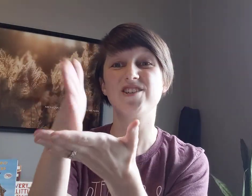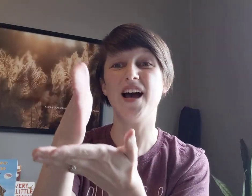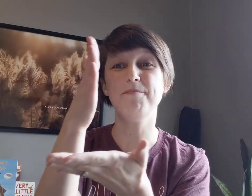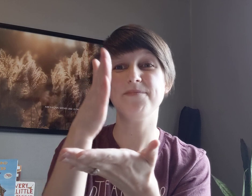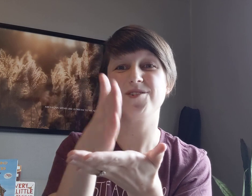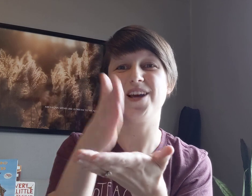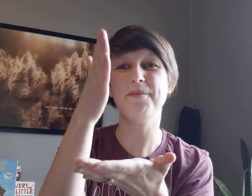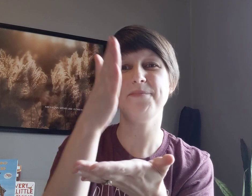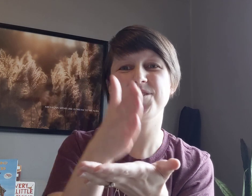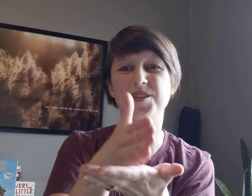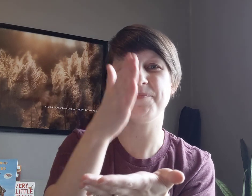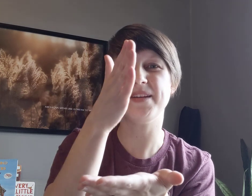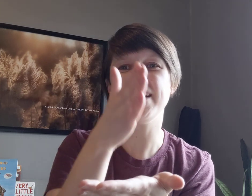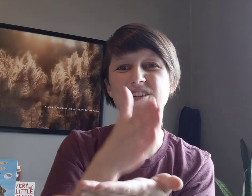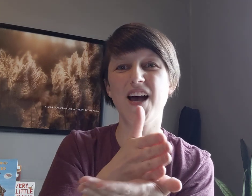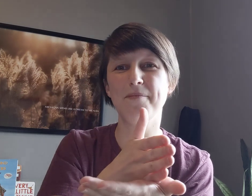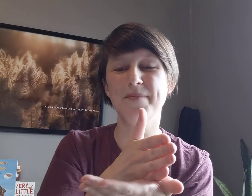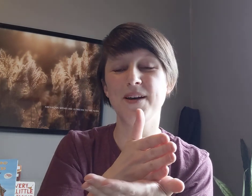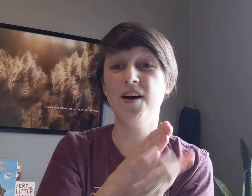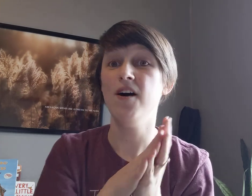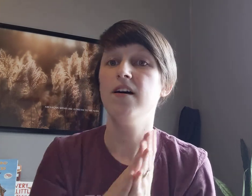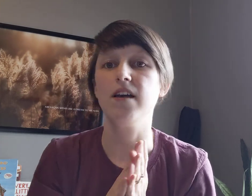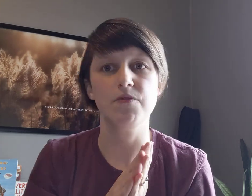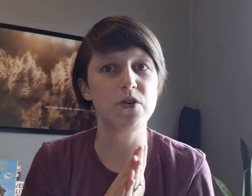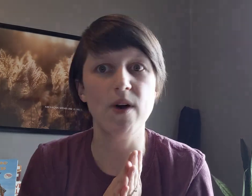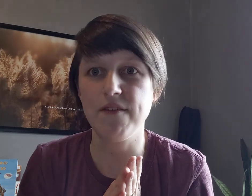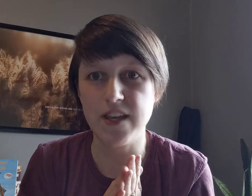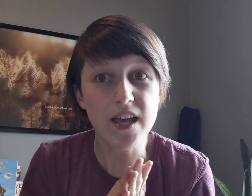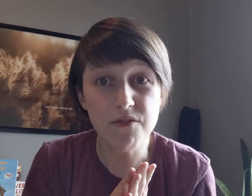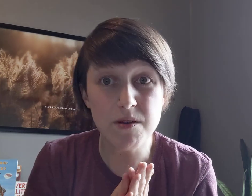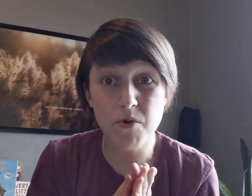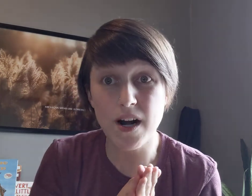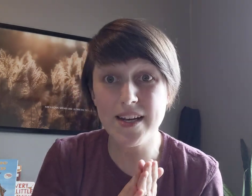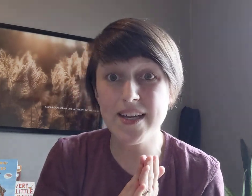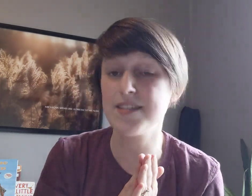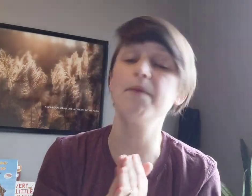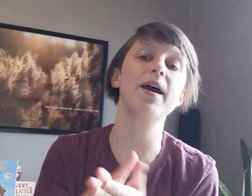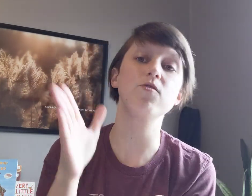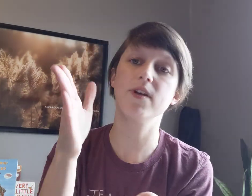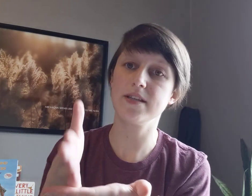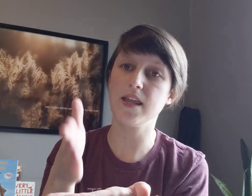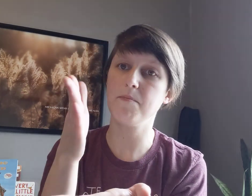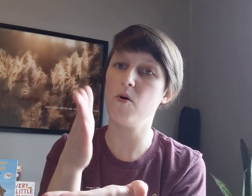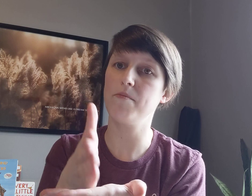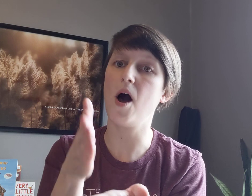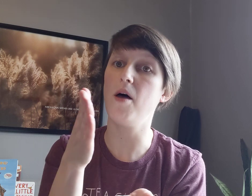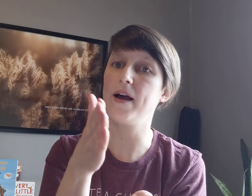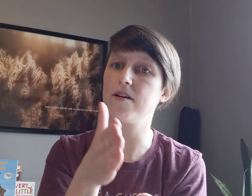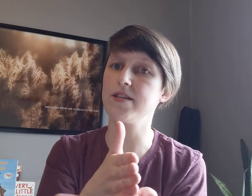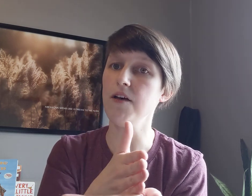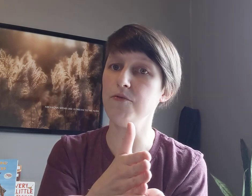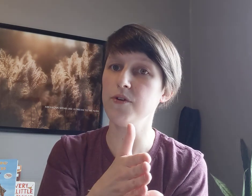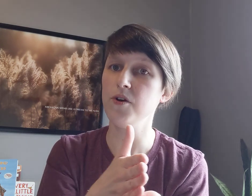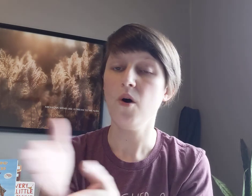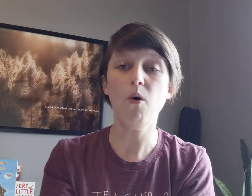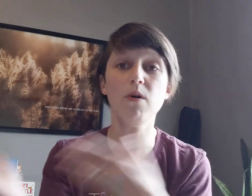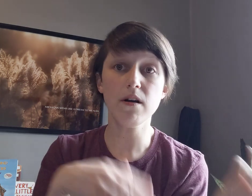Chop, chop, chippity chop. If you have even more ideas, I bet you can say the poem all by yourself or